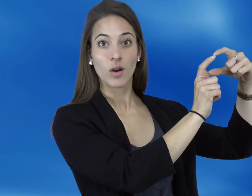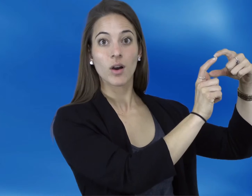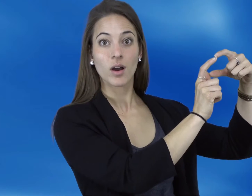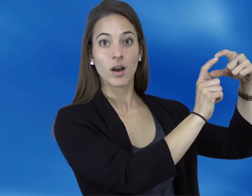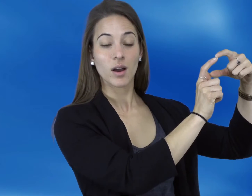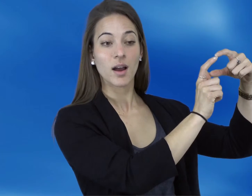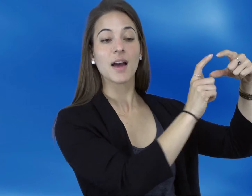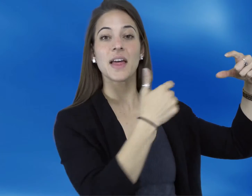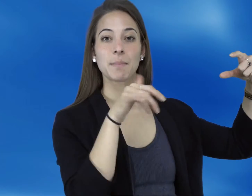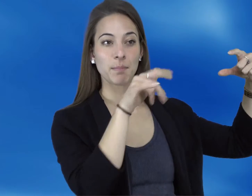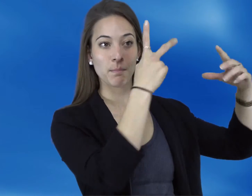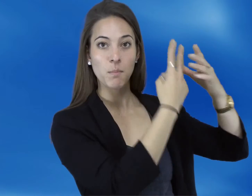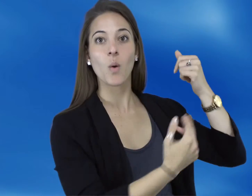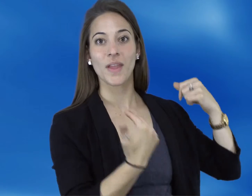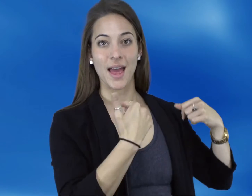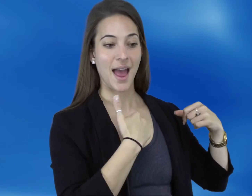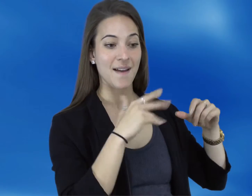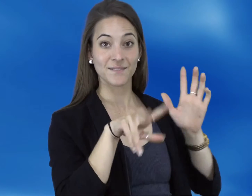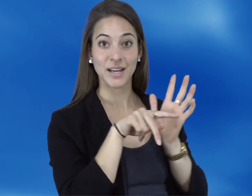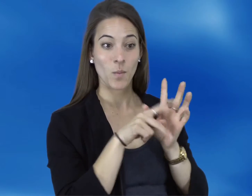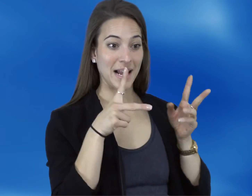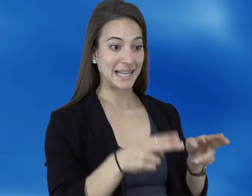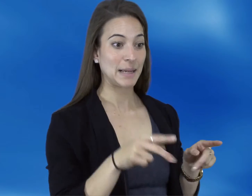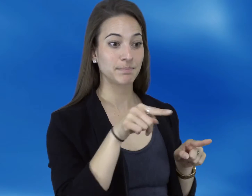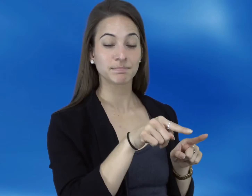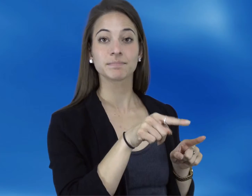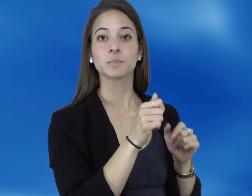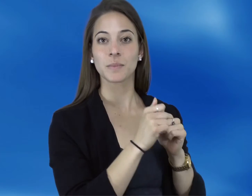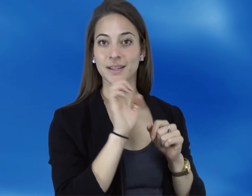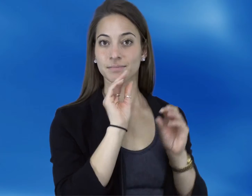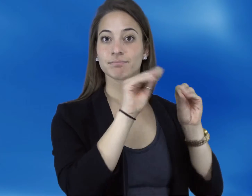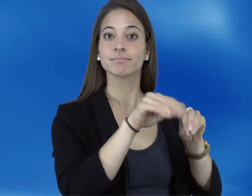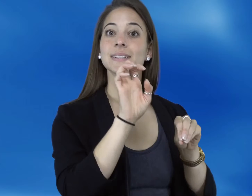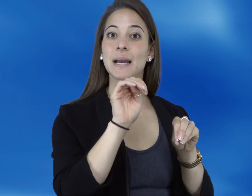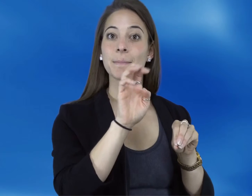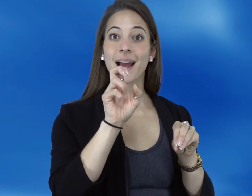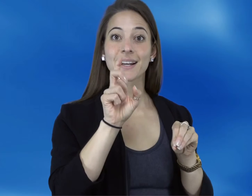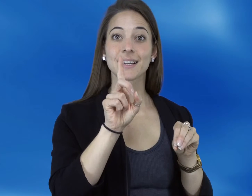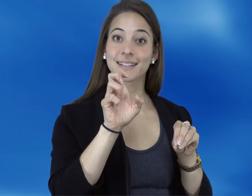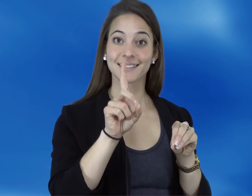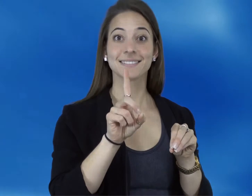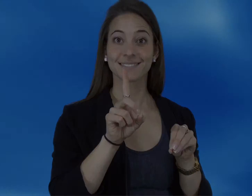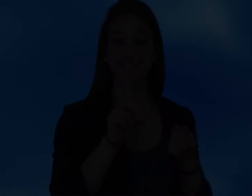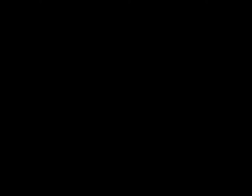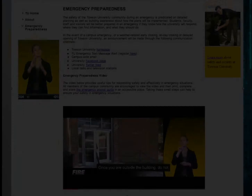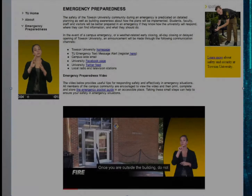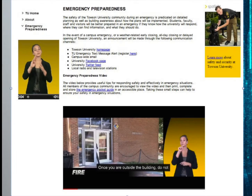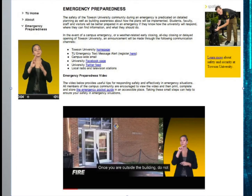doesn't enlarge to fit the screen in sample D like it does in sample B. And they both have the same format